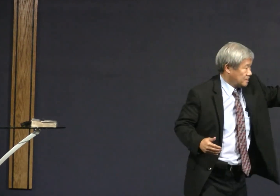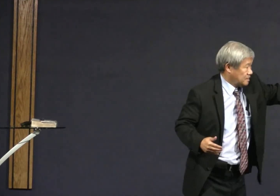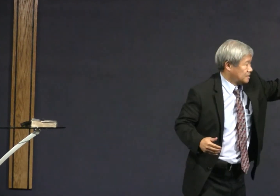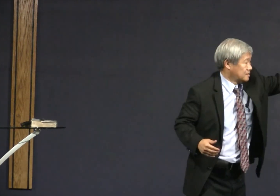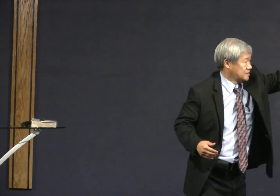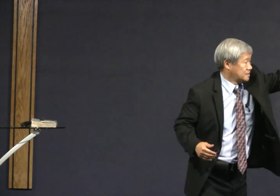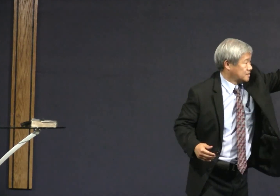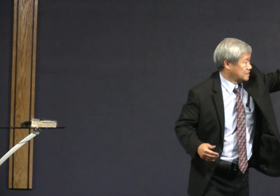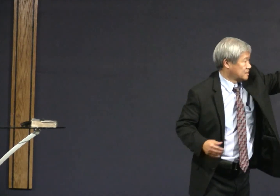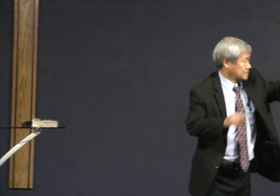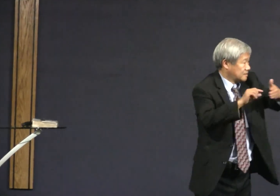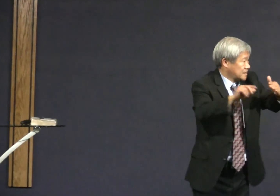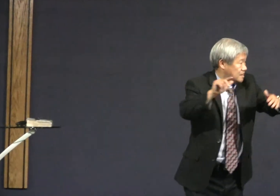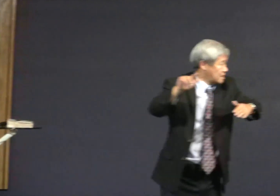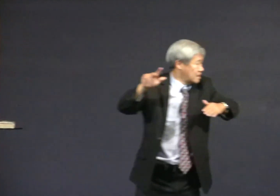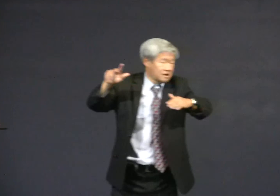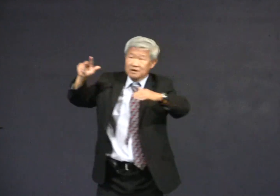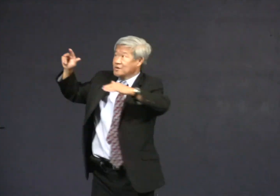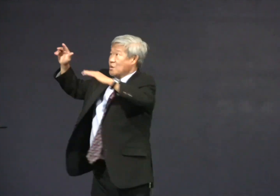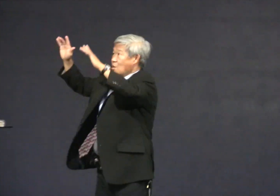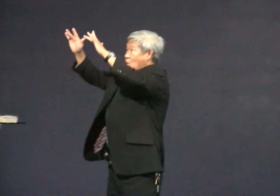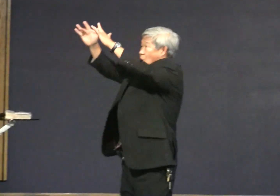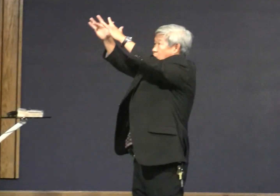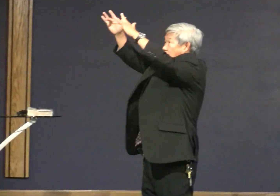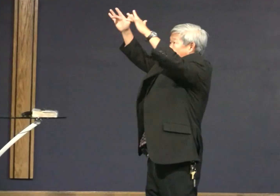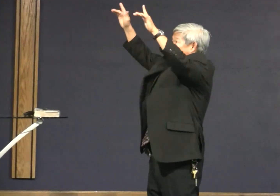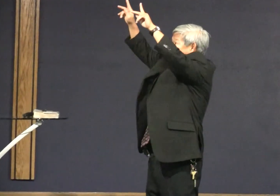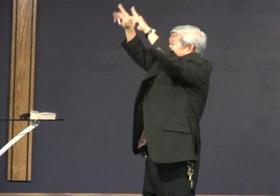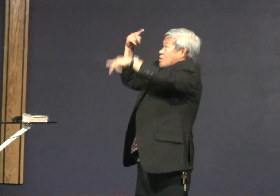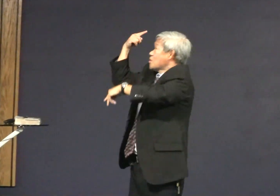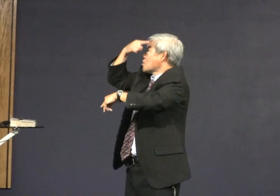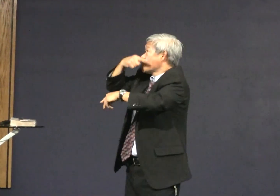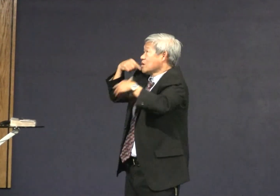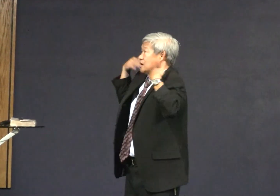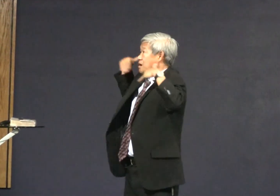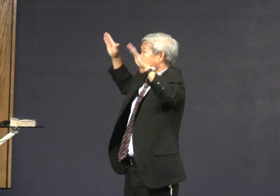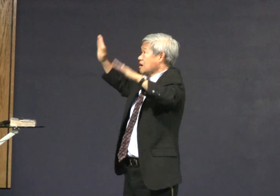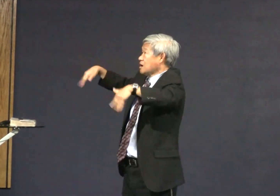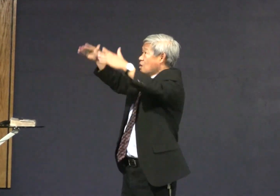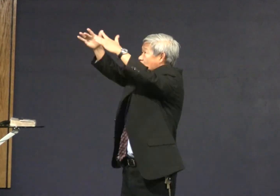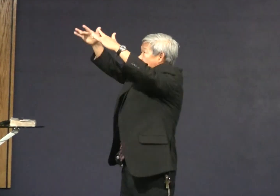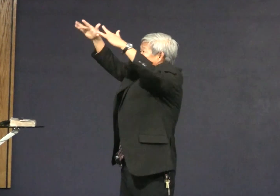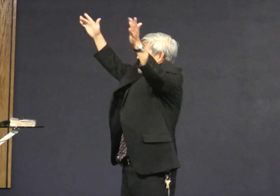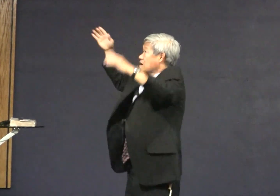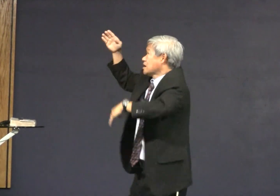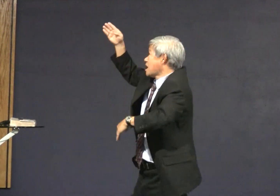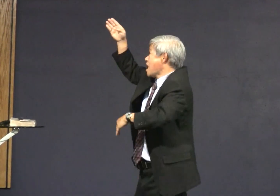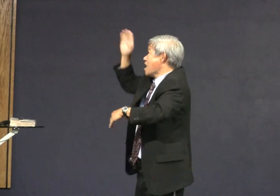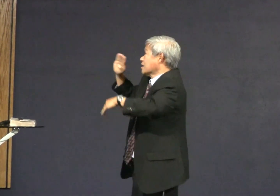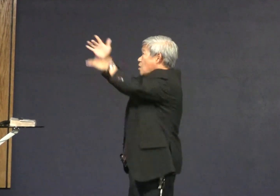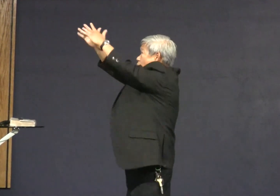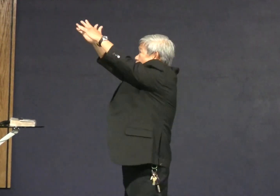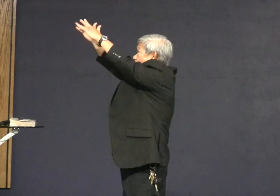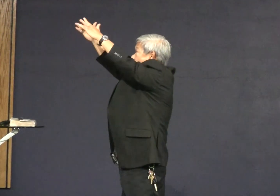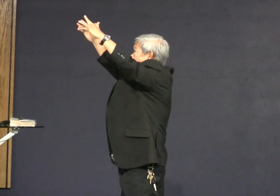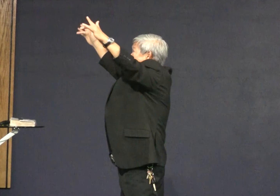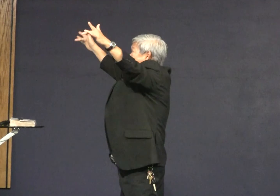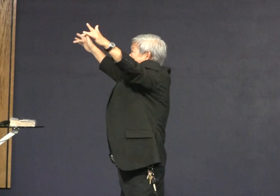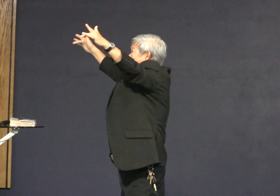And then 23, they changed the glory of the